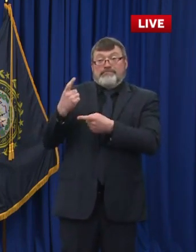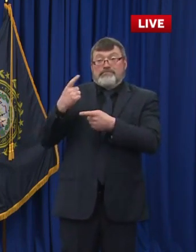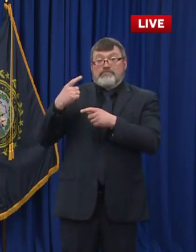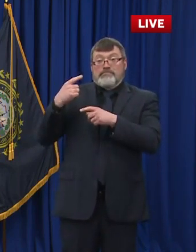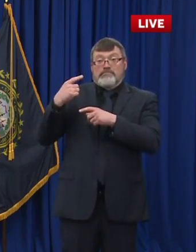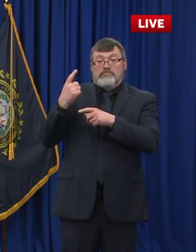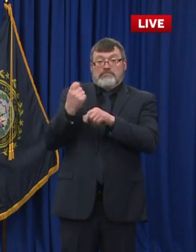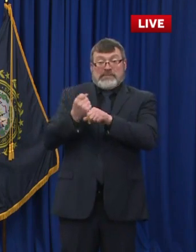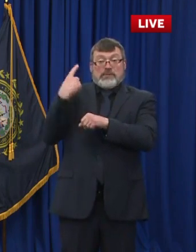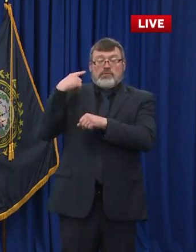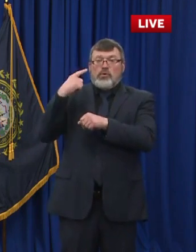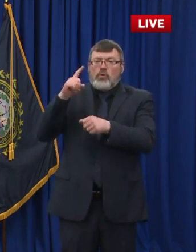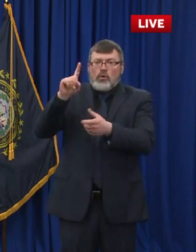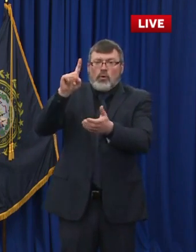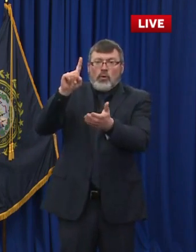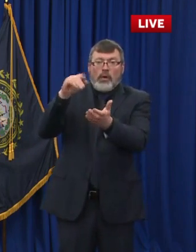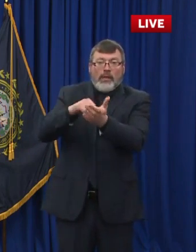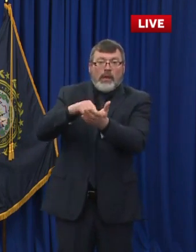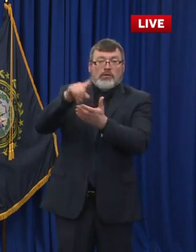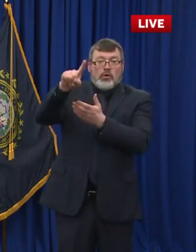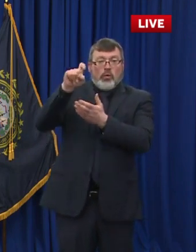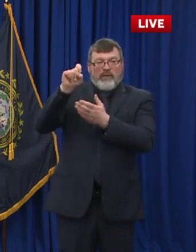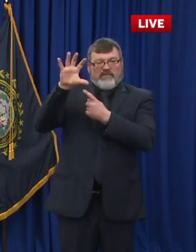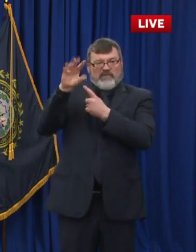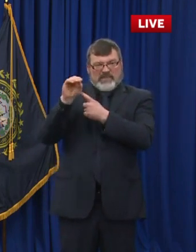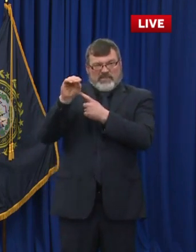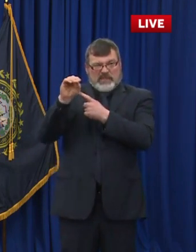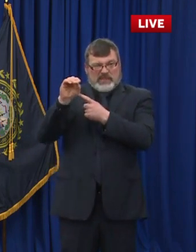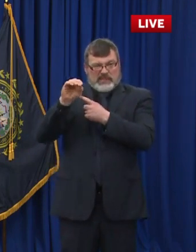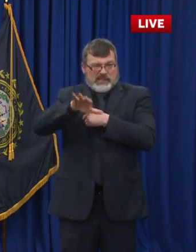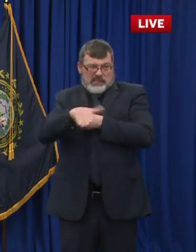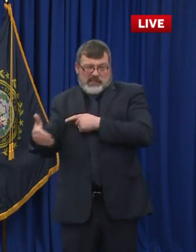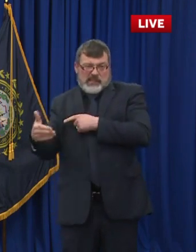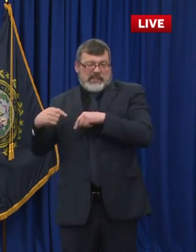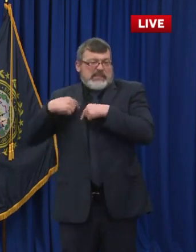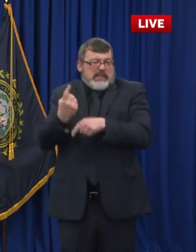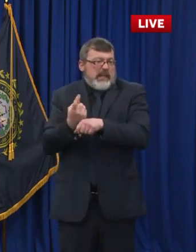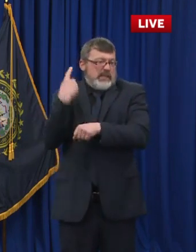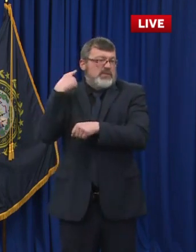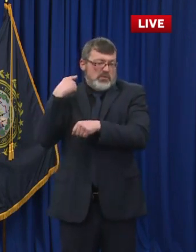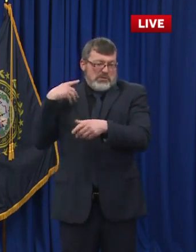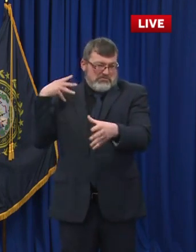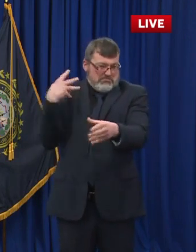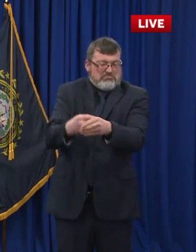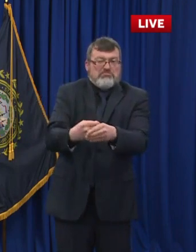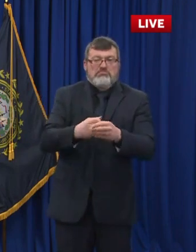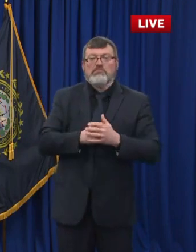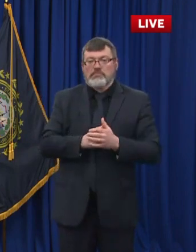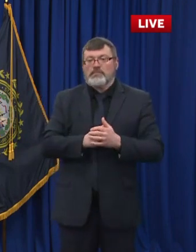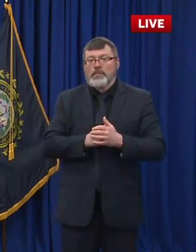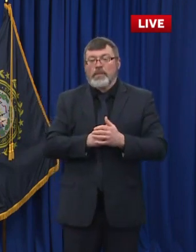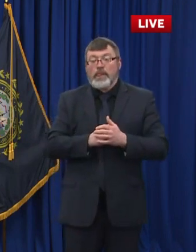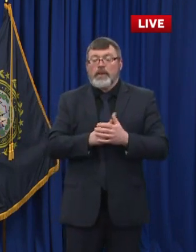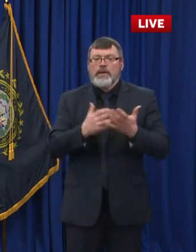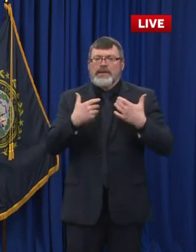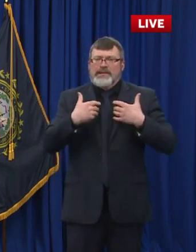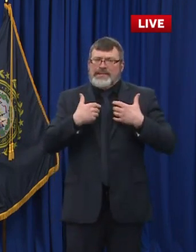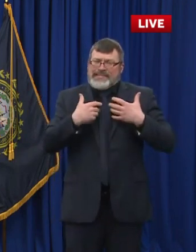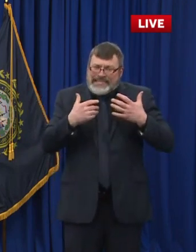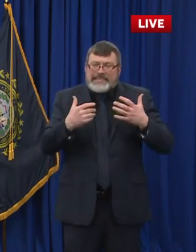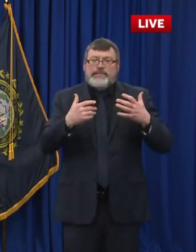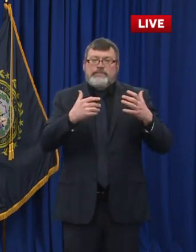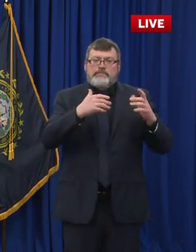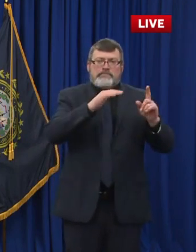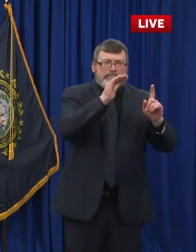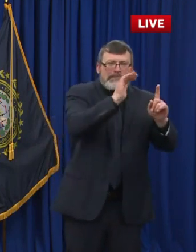So we continue to recommend and encourage people to please get vaccinated when it's offered to you. But please also continue to practice the